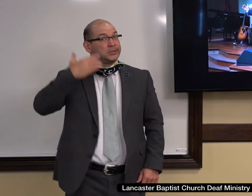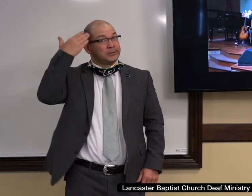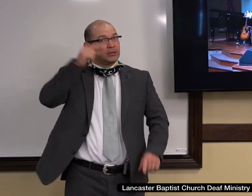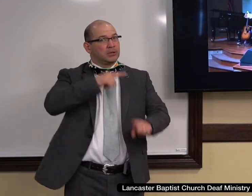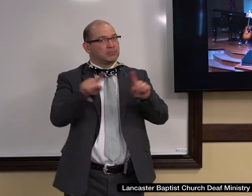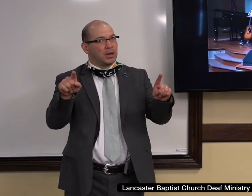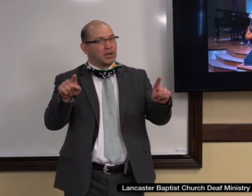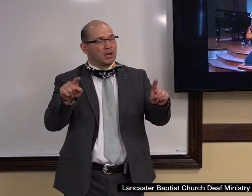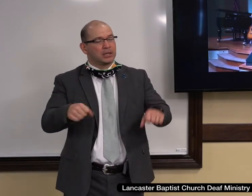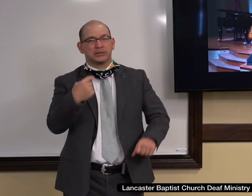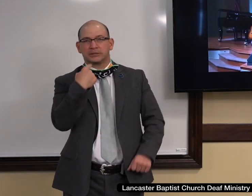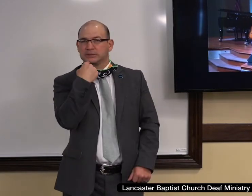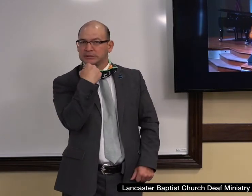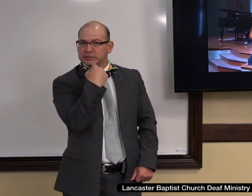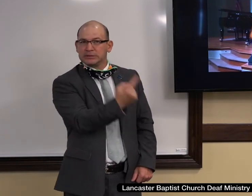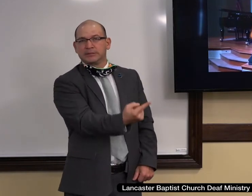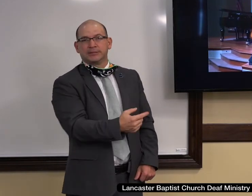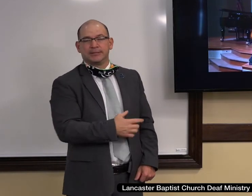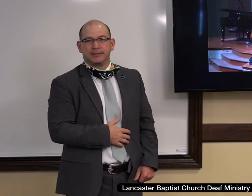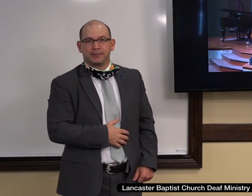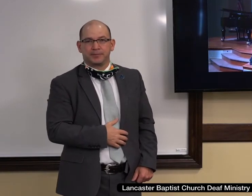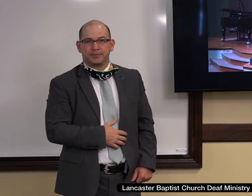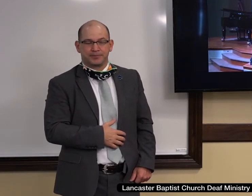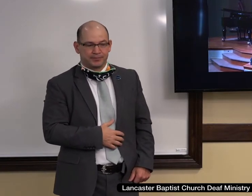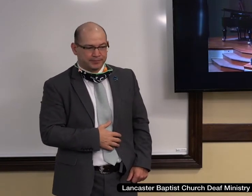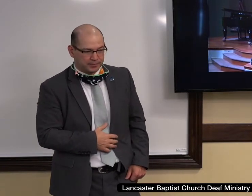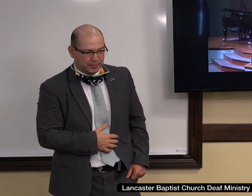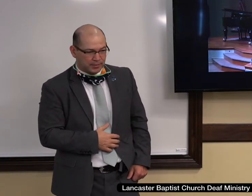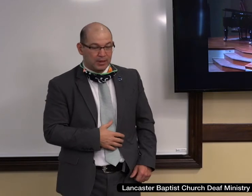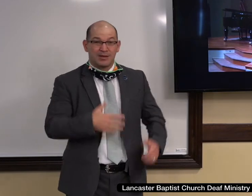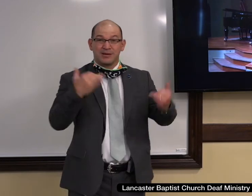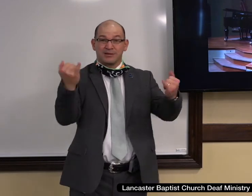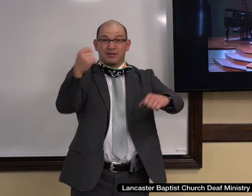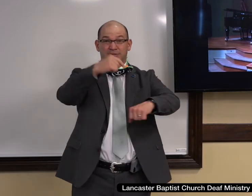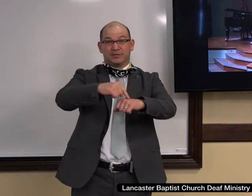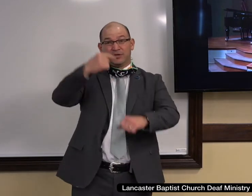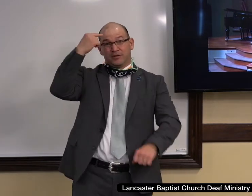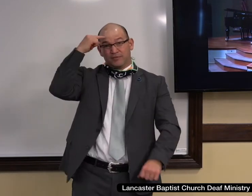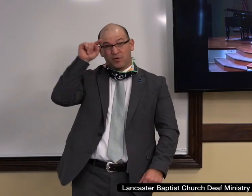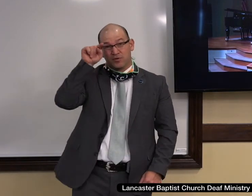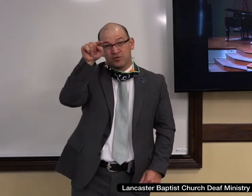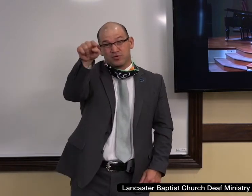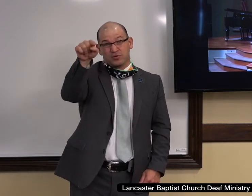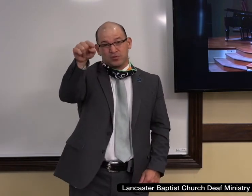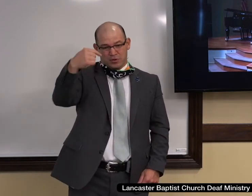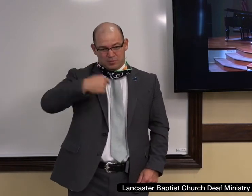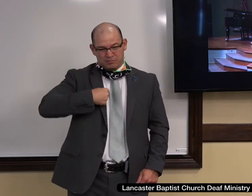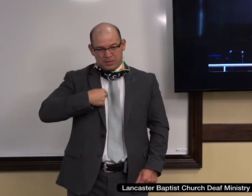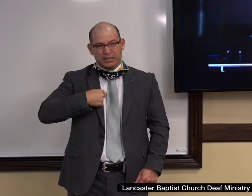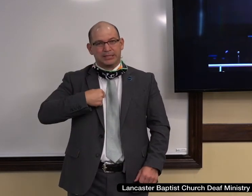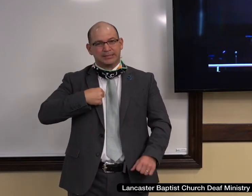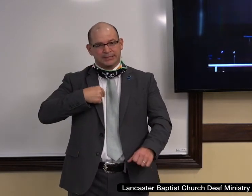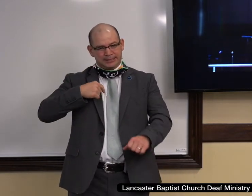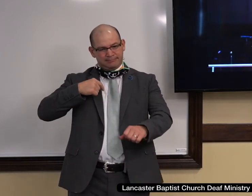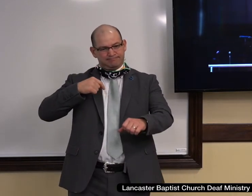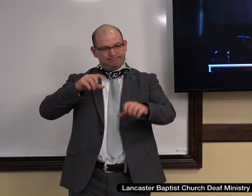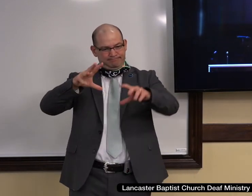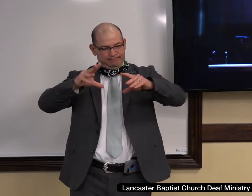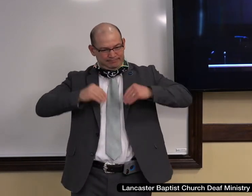I can tell you is, this is the time to get your life firmly affixed to Jesus. And by the way,